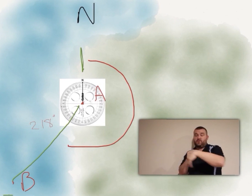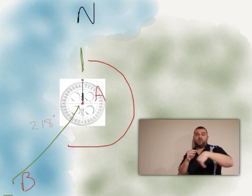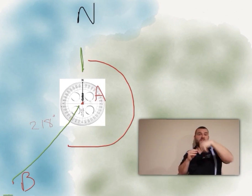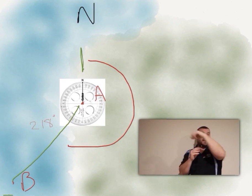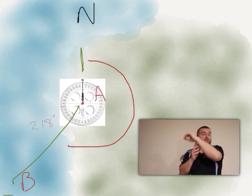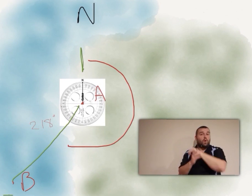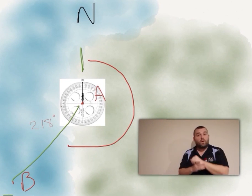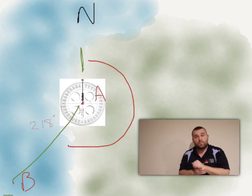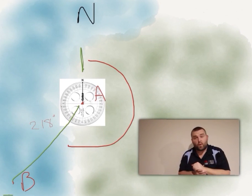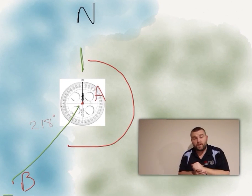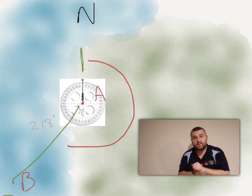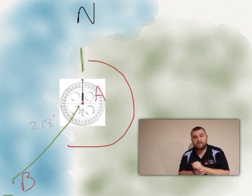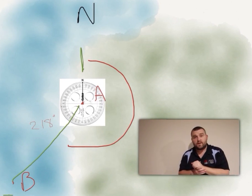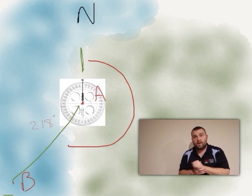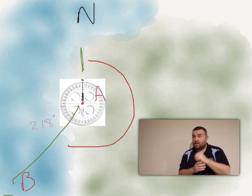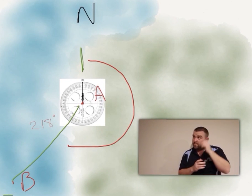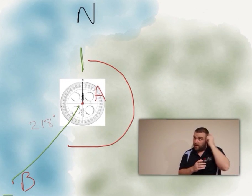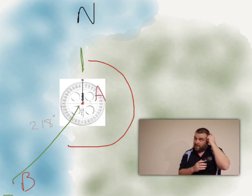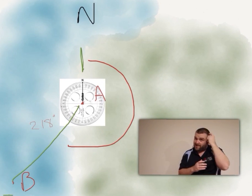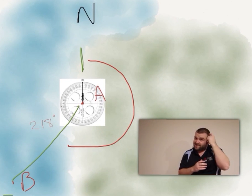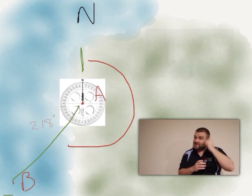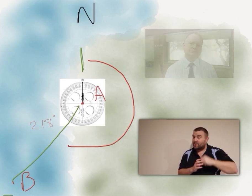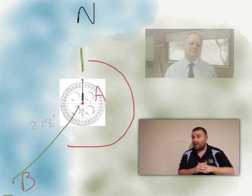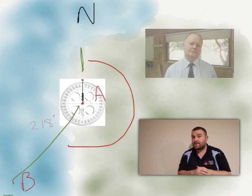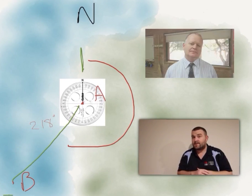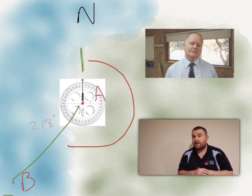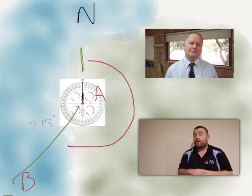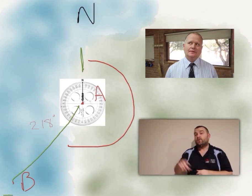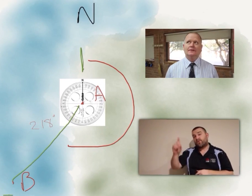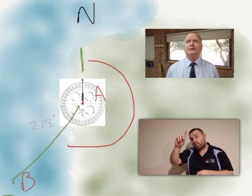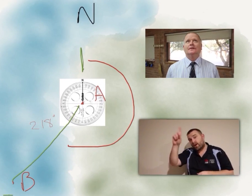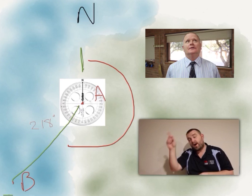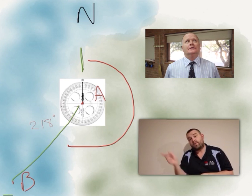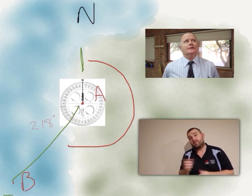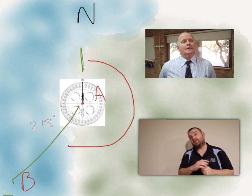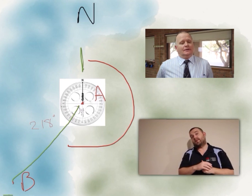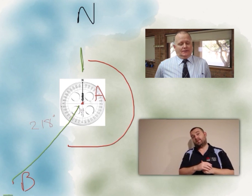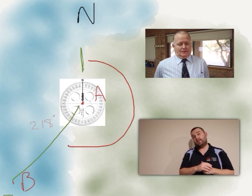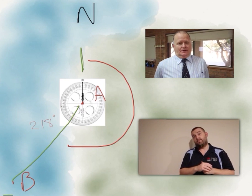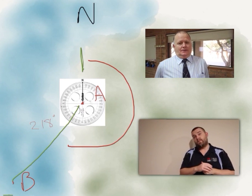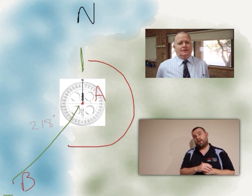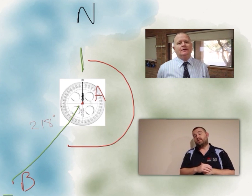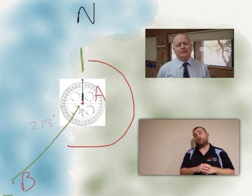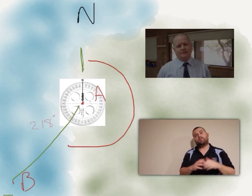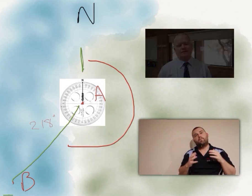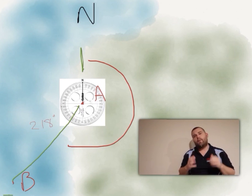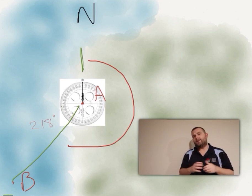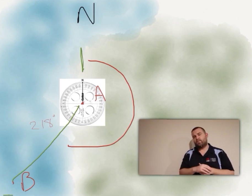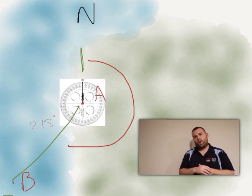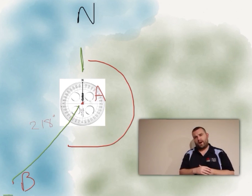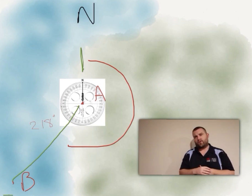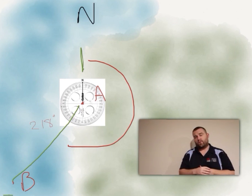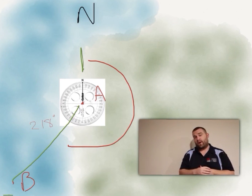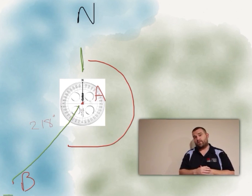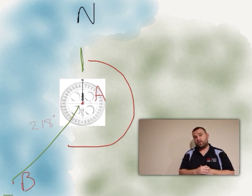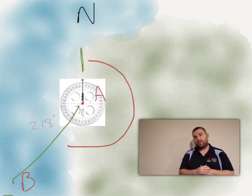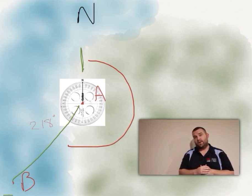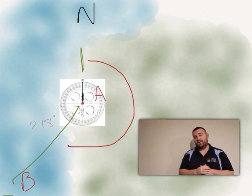let's just say 12 points if my maths is correct to 360. So it's a much more accurate way of doing